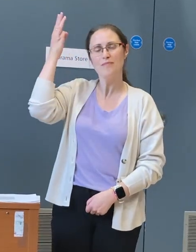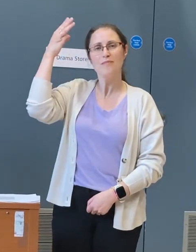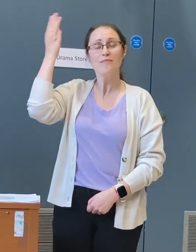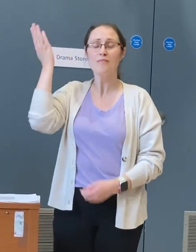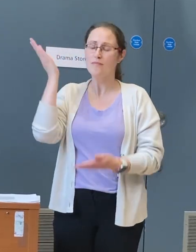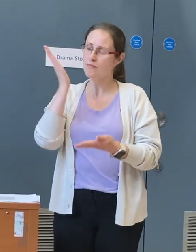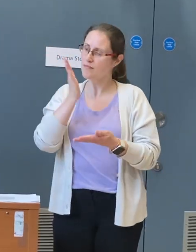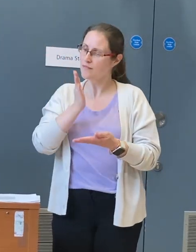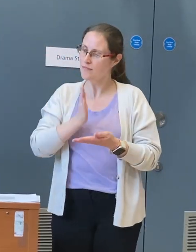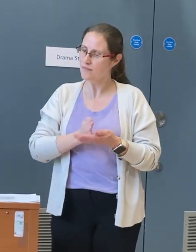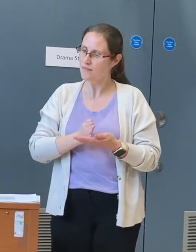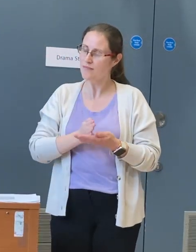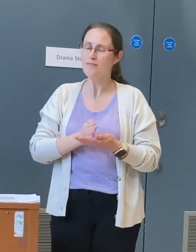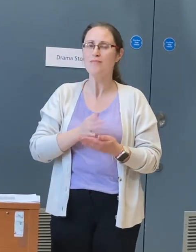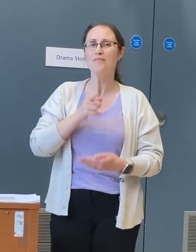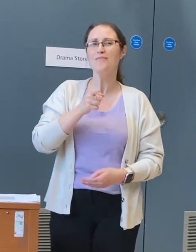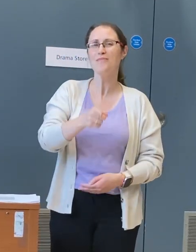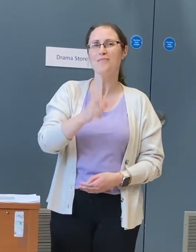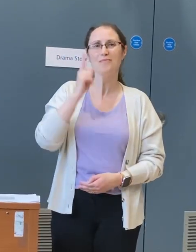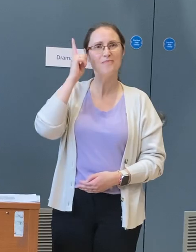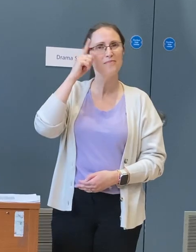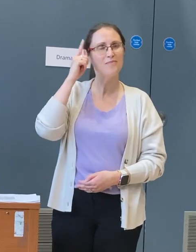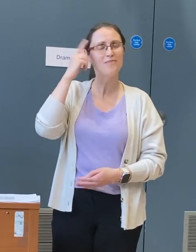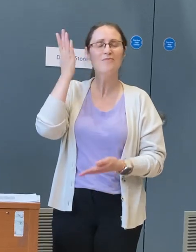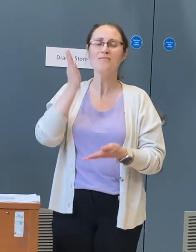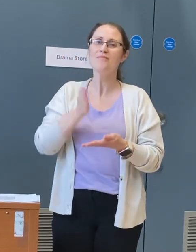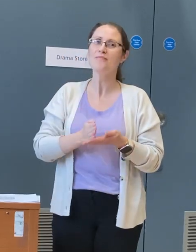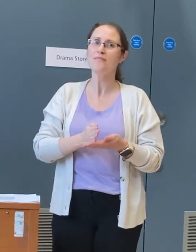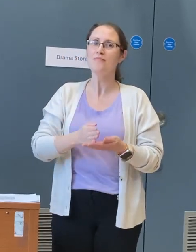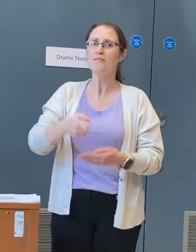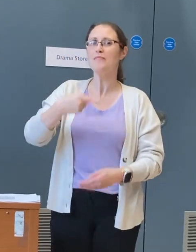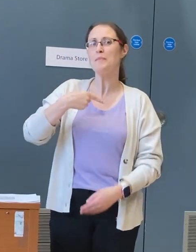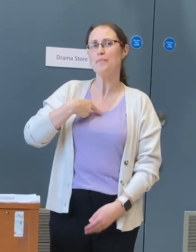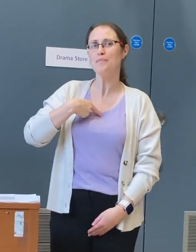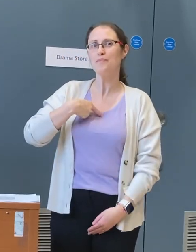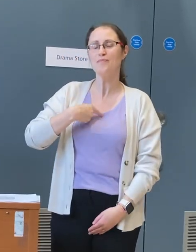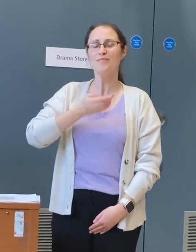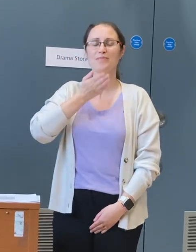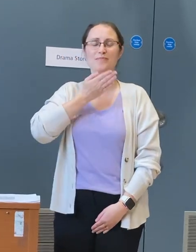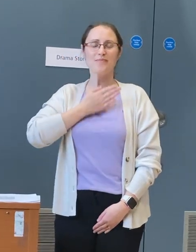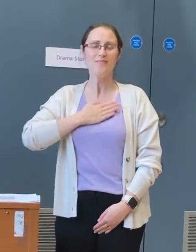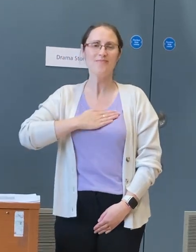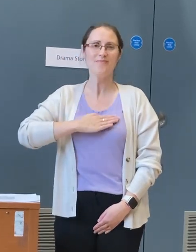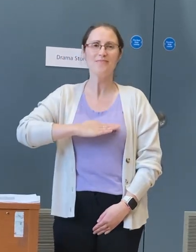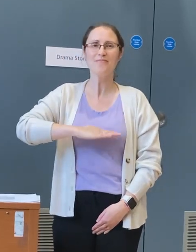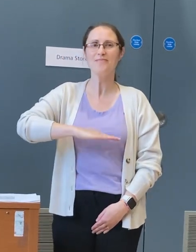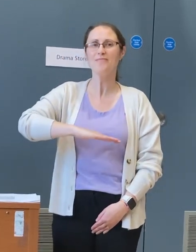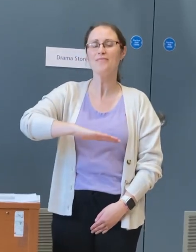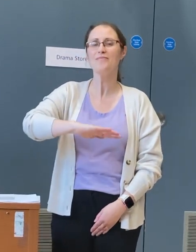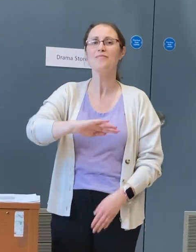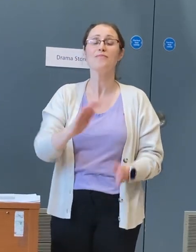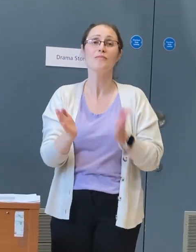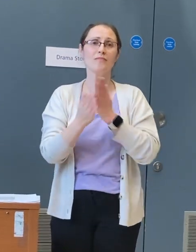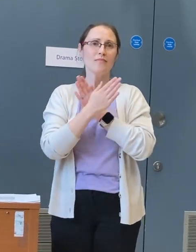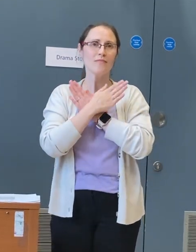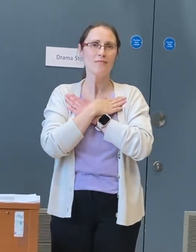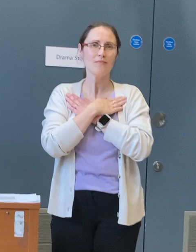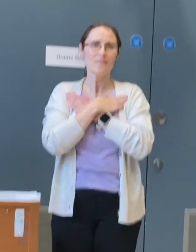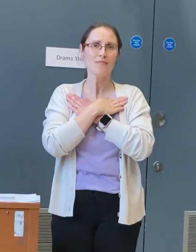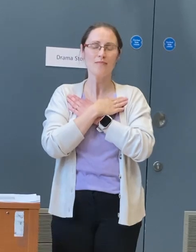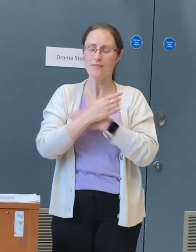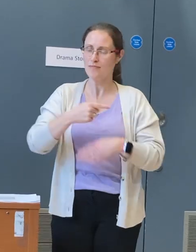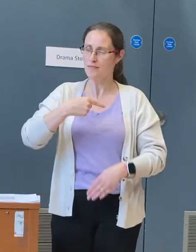dreams are coming true, you better believe it. I would do anything for